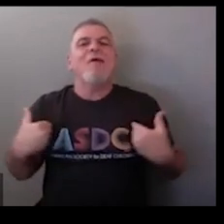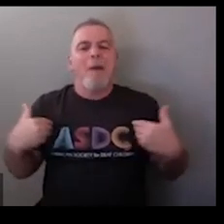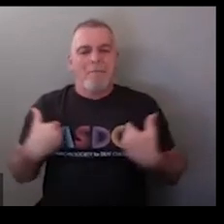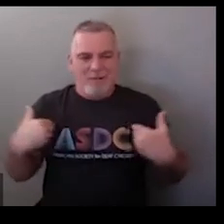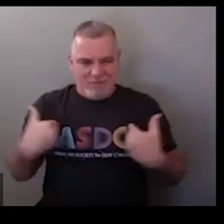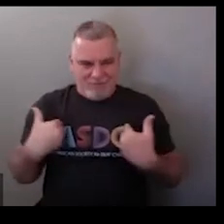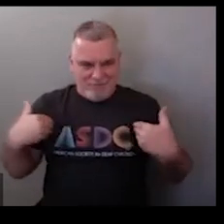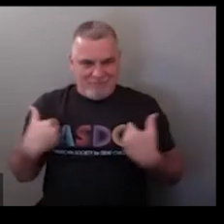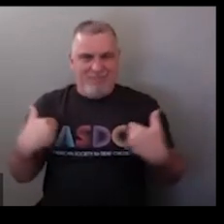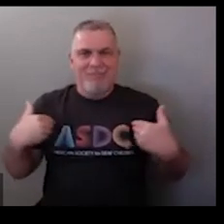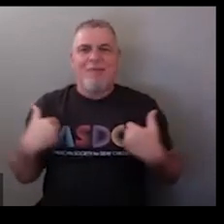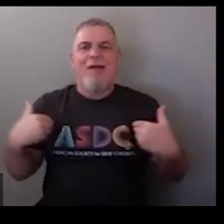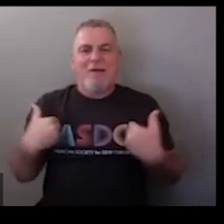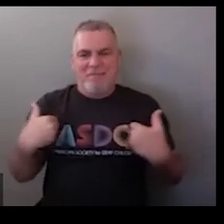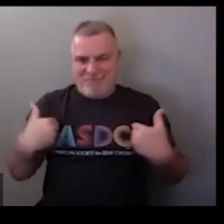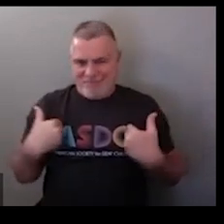animal